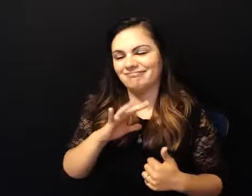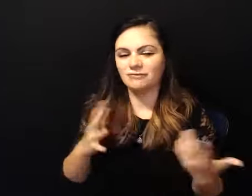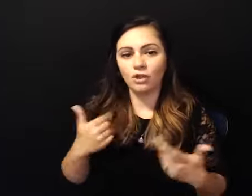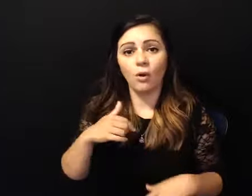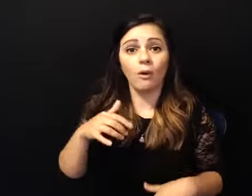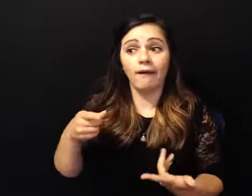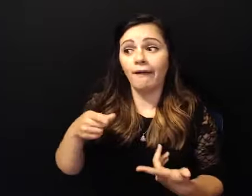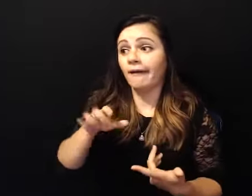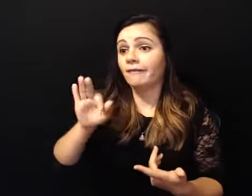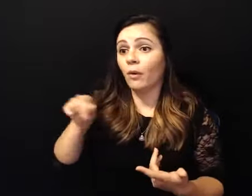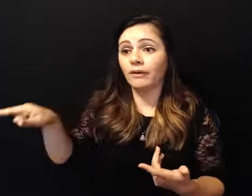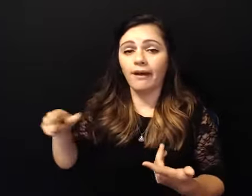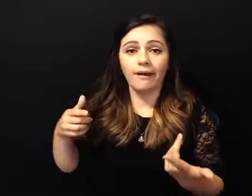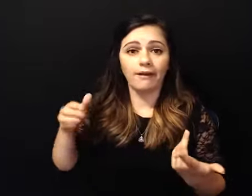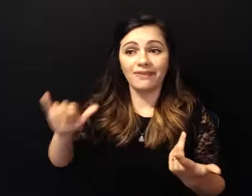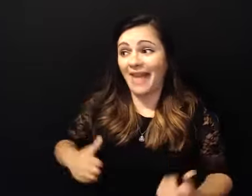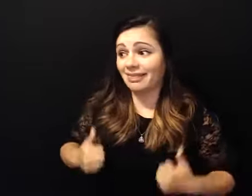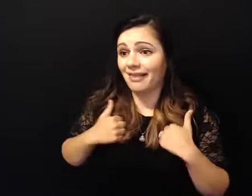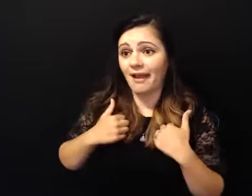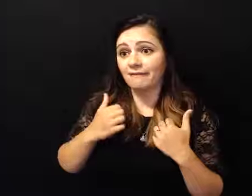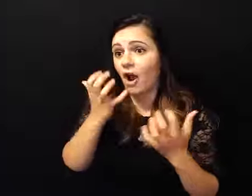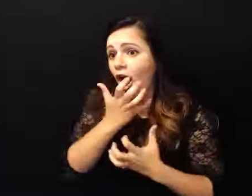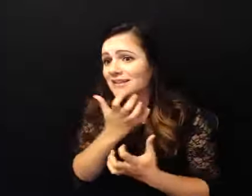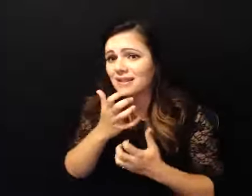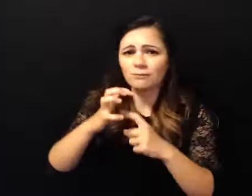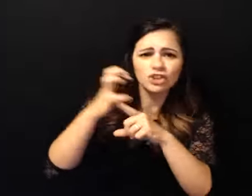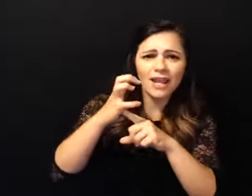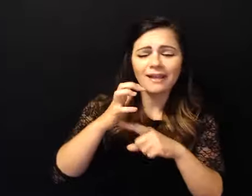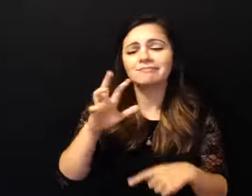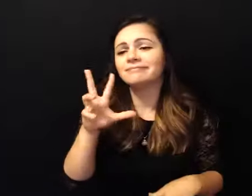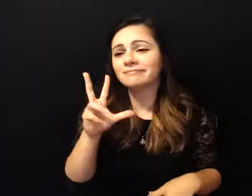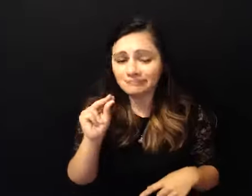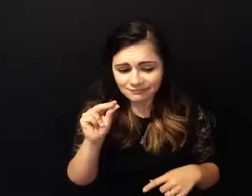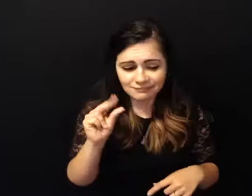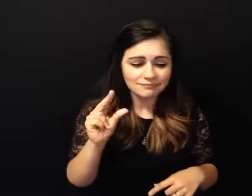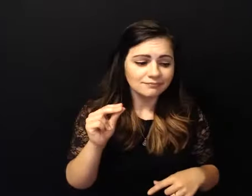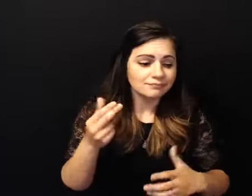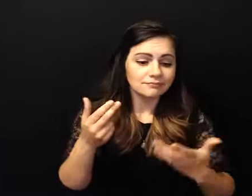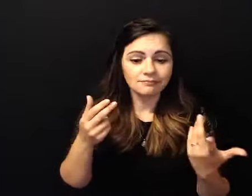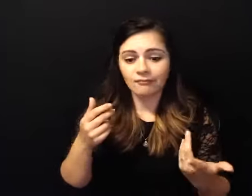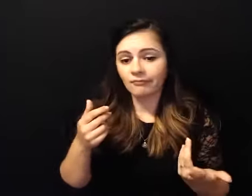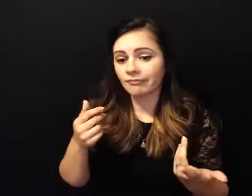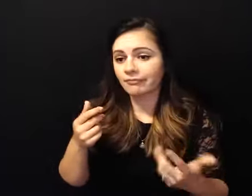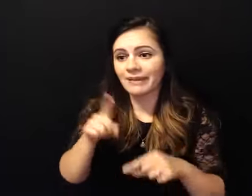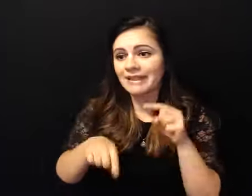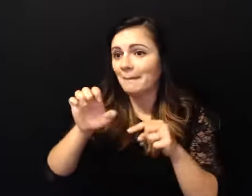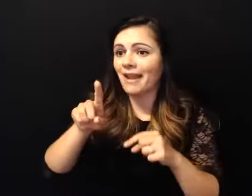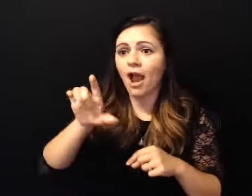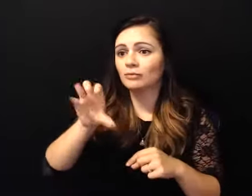because life is up and down you know and nobody ever says it's going to be easy and it wasn't easy and we moved back about nine months after we